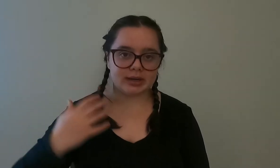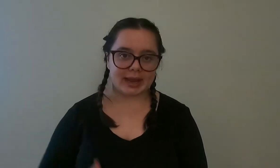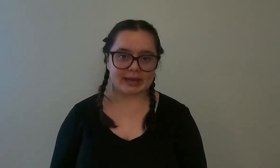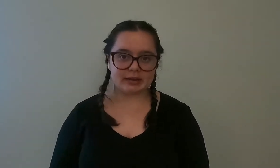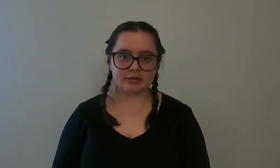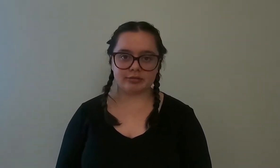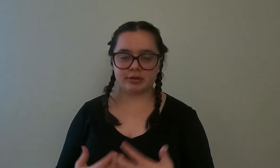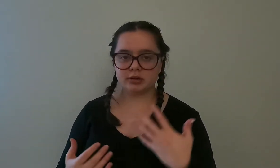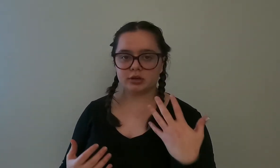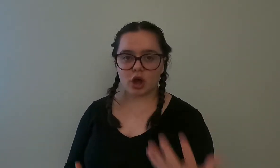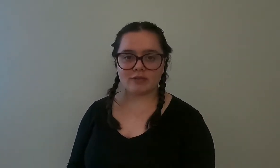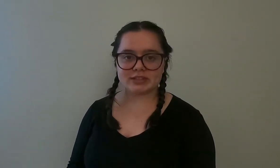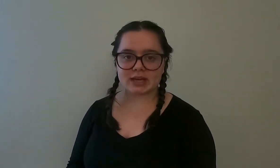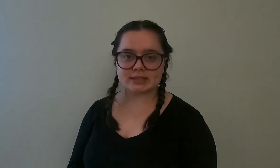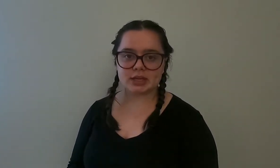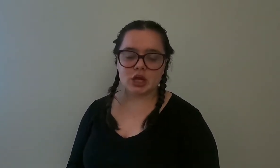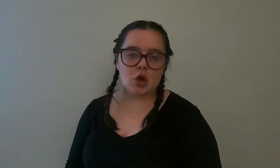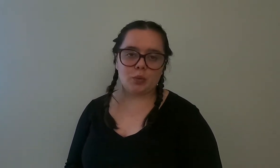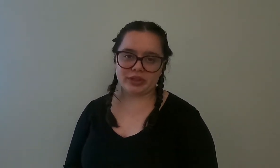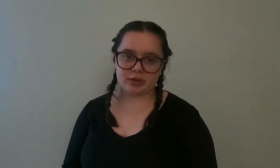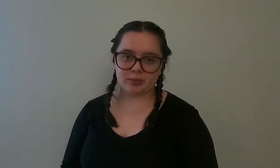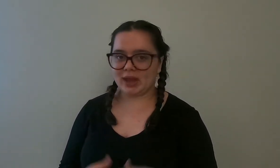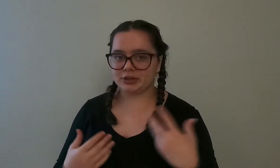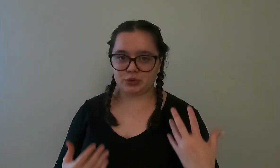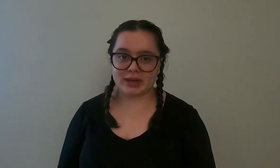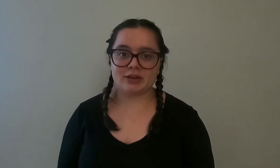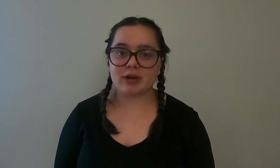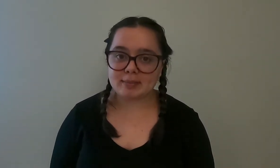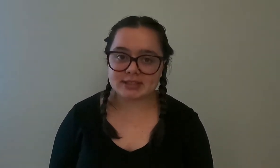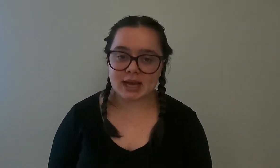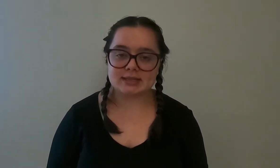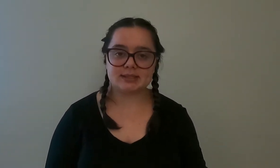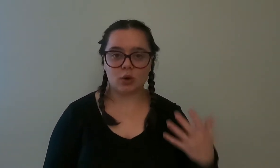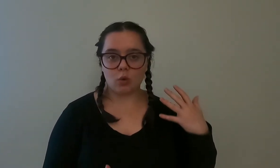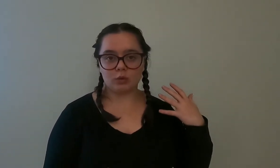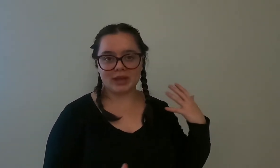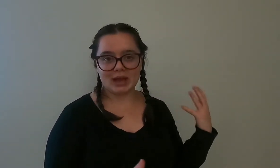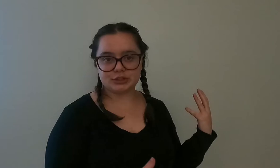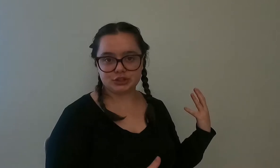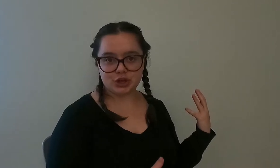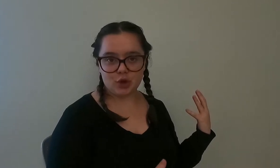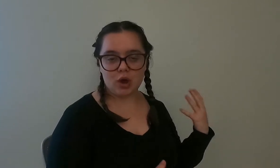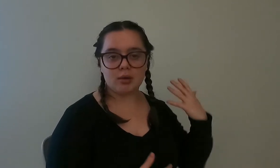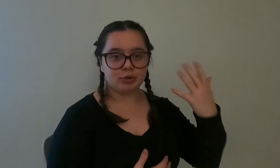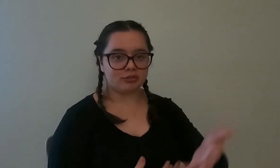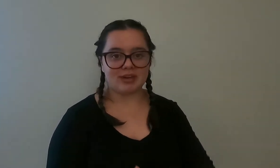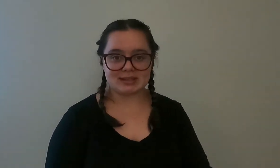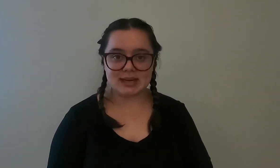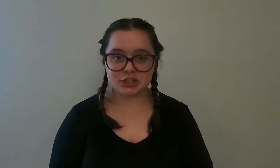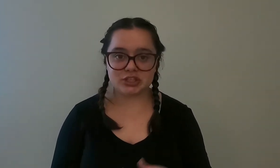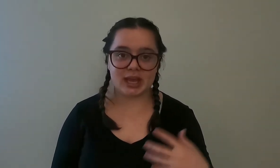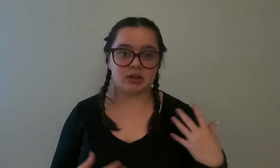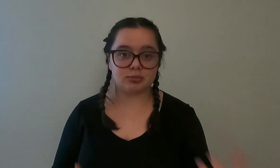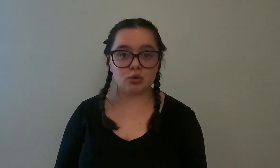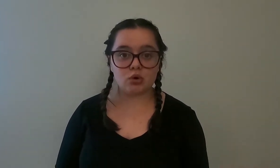negative covid test within that we had to show negative rapid test or we had to show a proof of vaccination to get into the pool